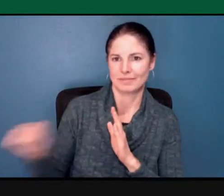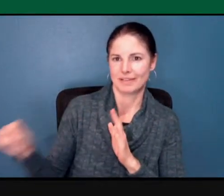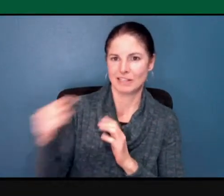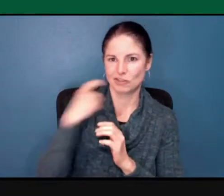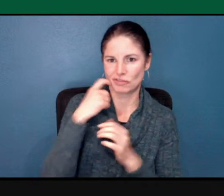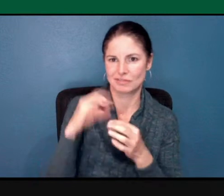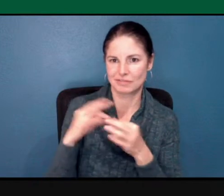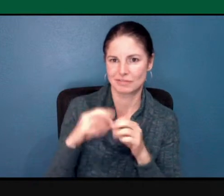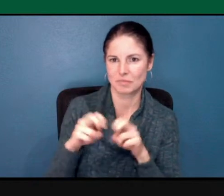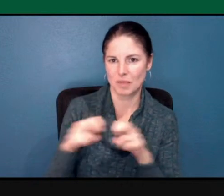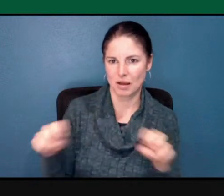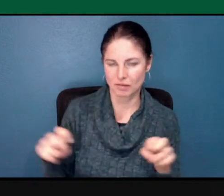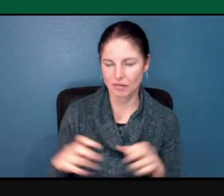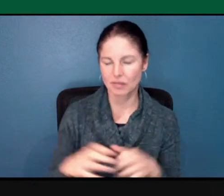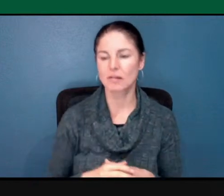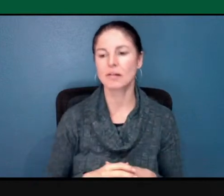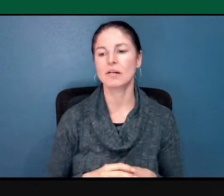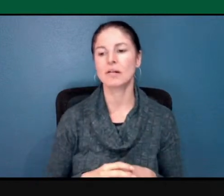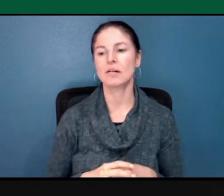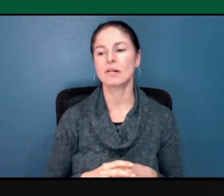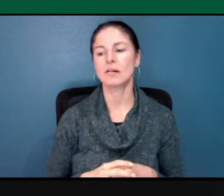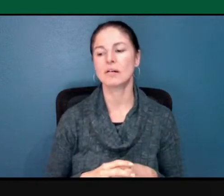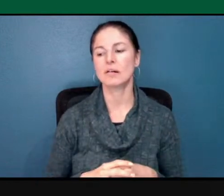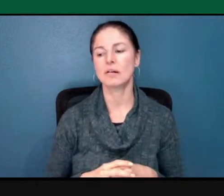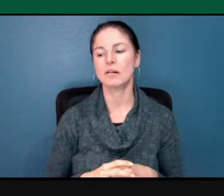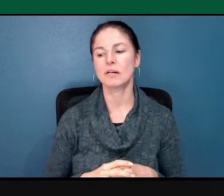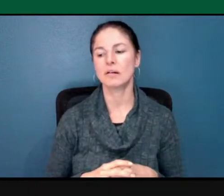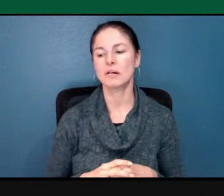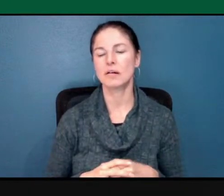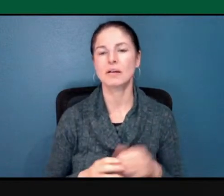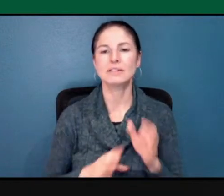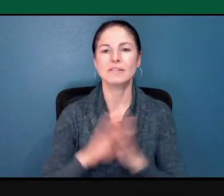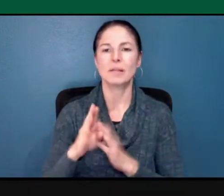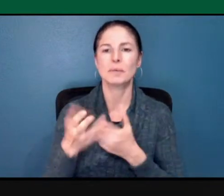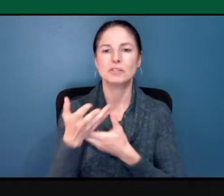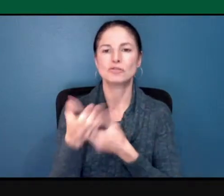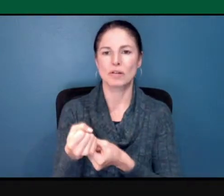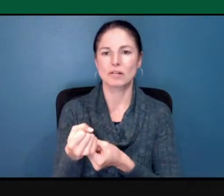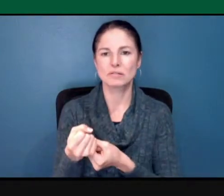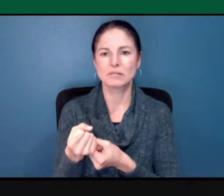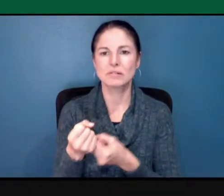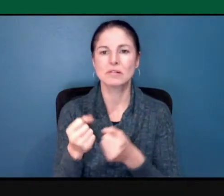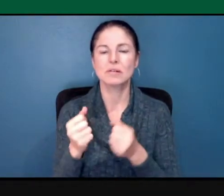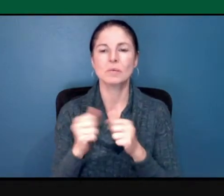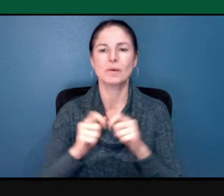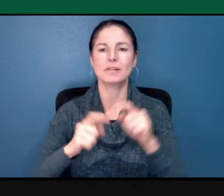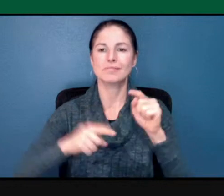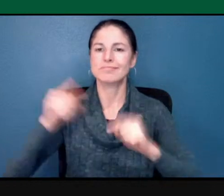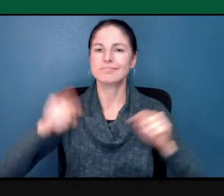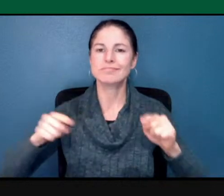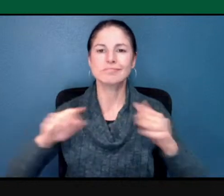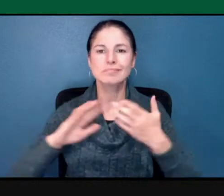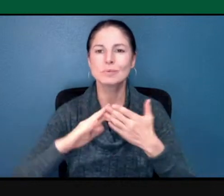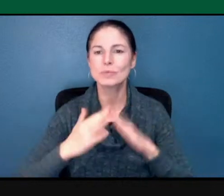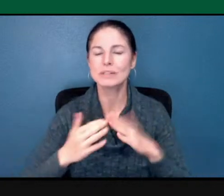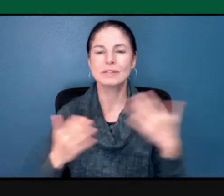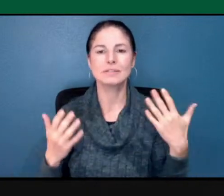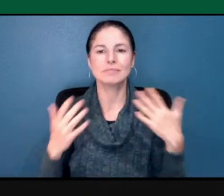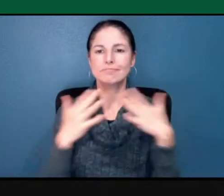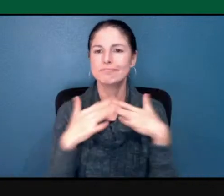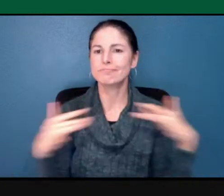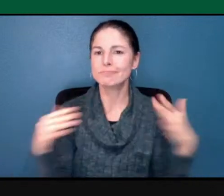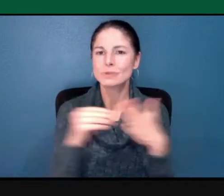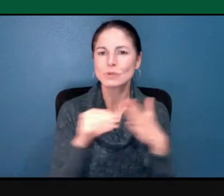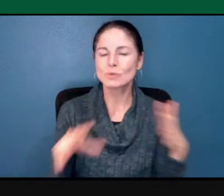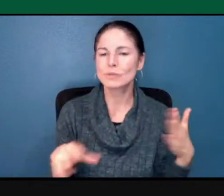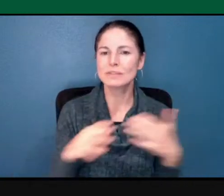trust, right, with engagement, with diverse communities, with diverse students, with diverse populations in our communities.